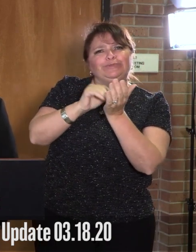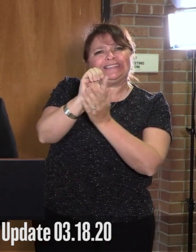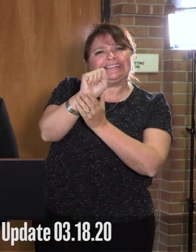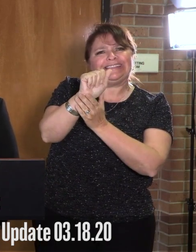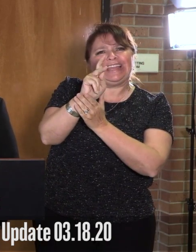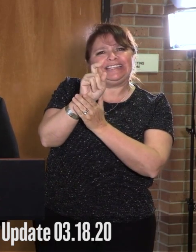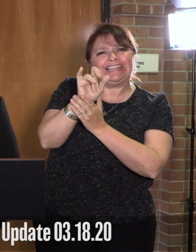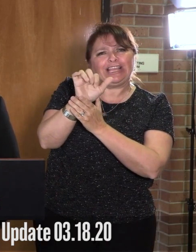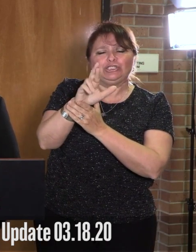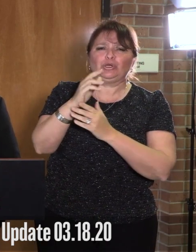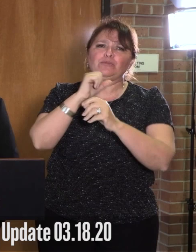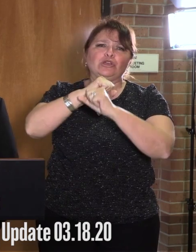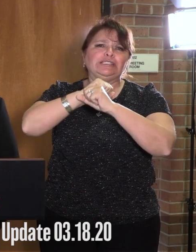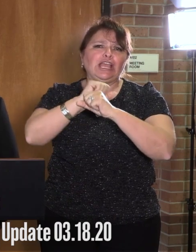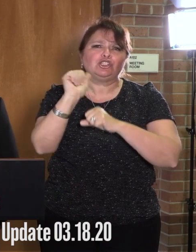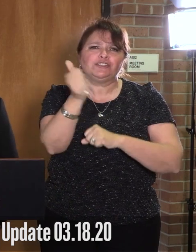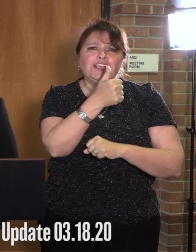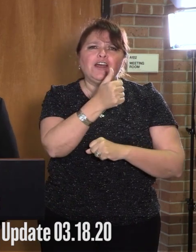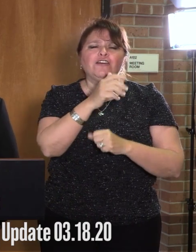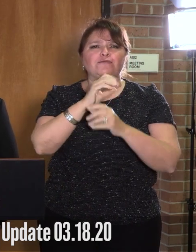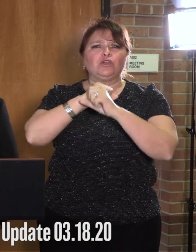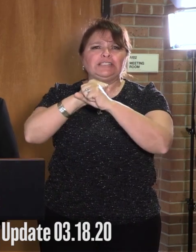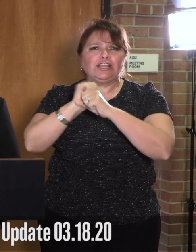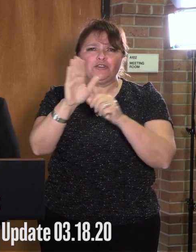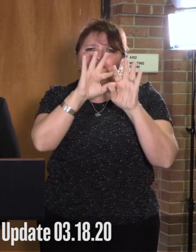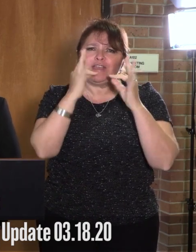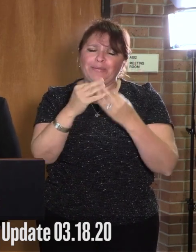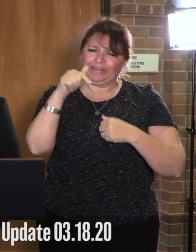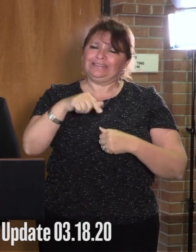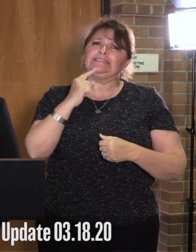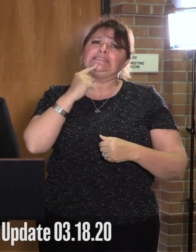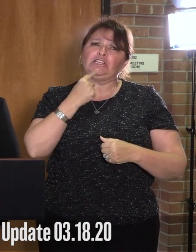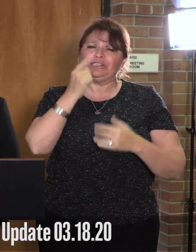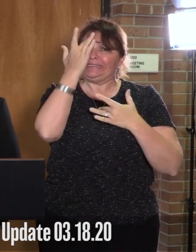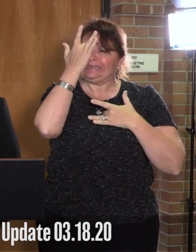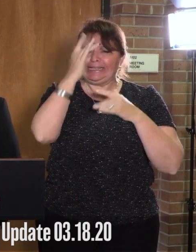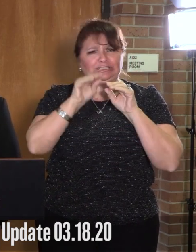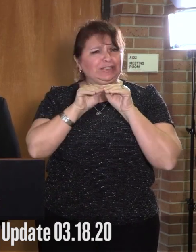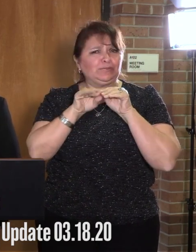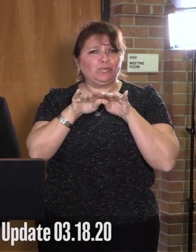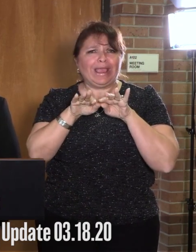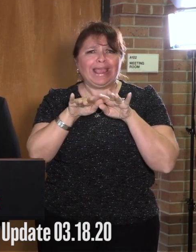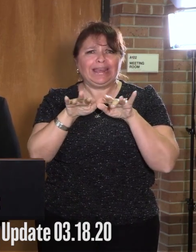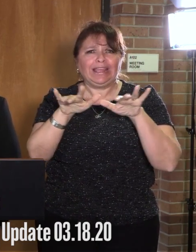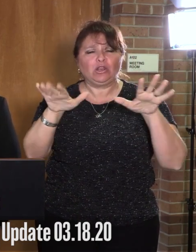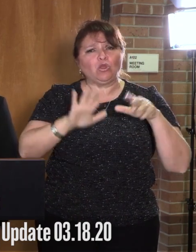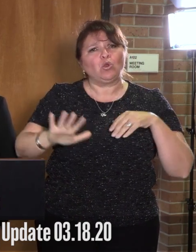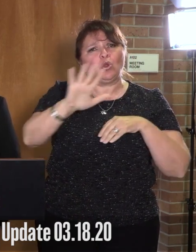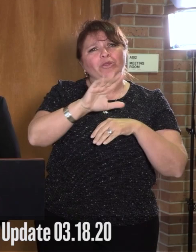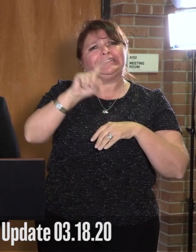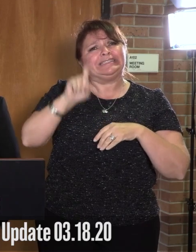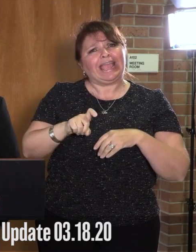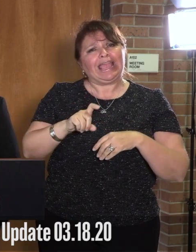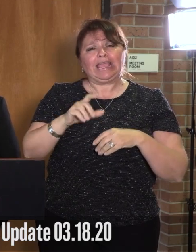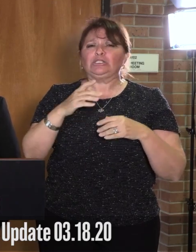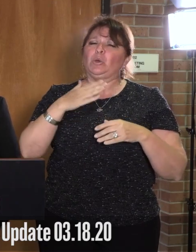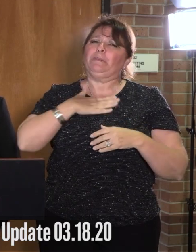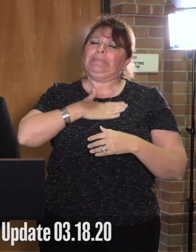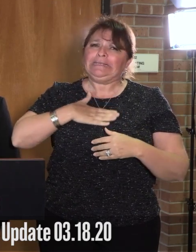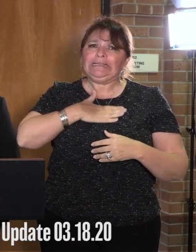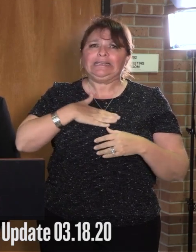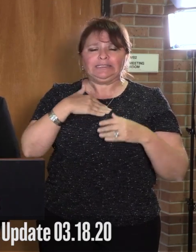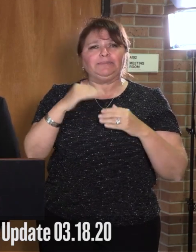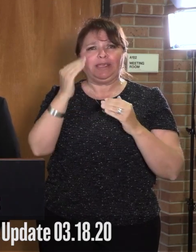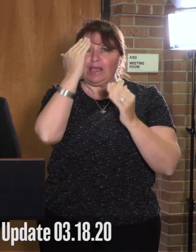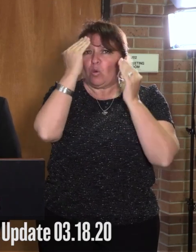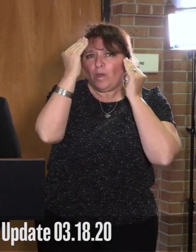yourself and your family. This is a very serious disease. It is spreading throughout the state. So please be aware of